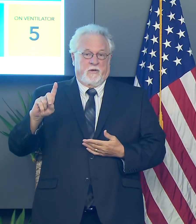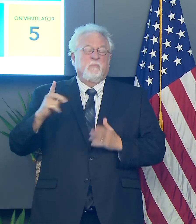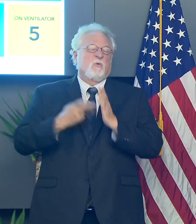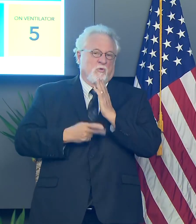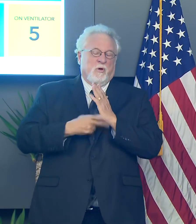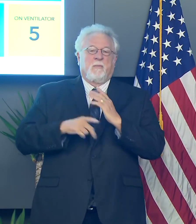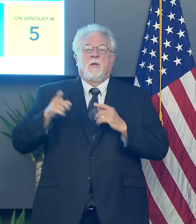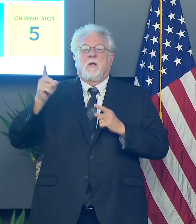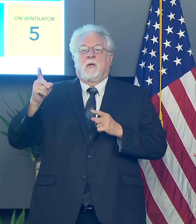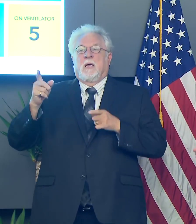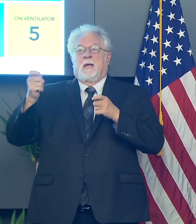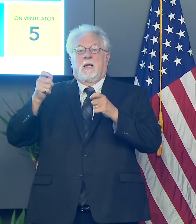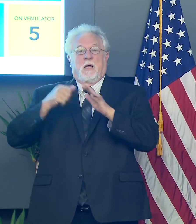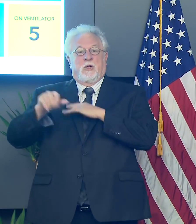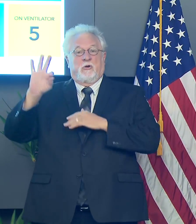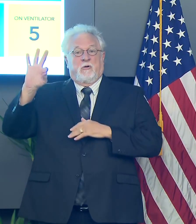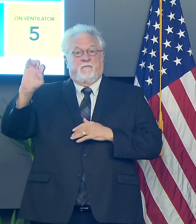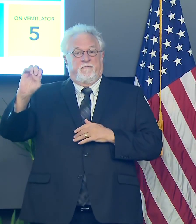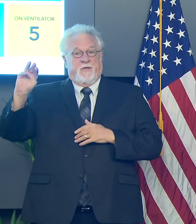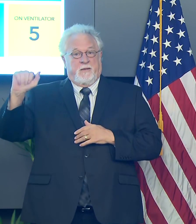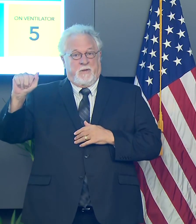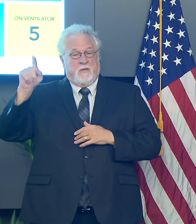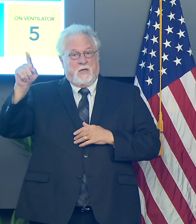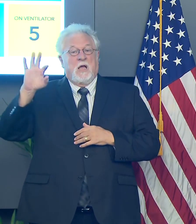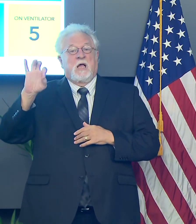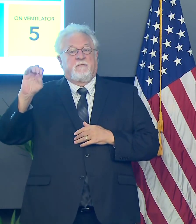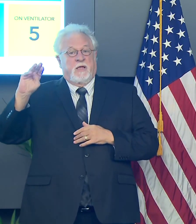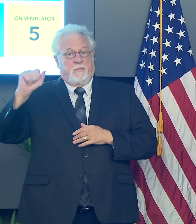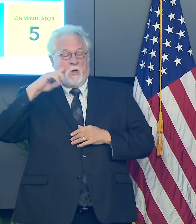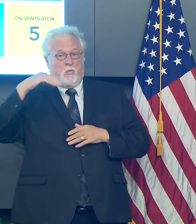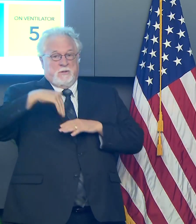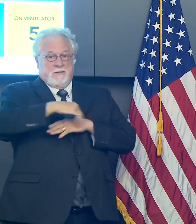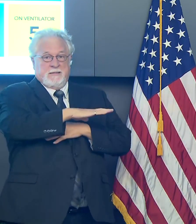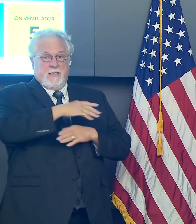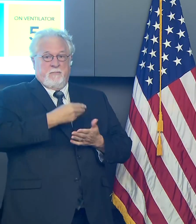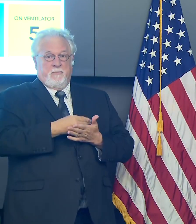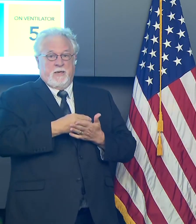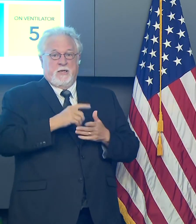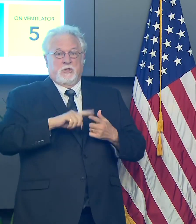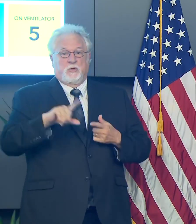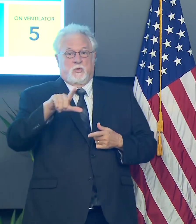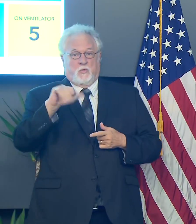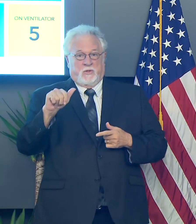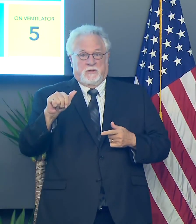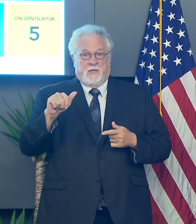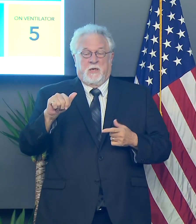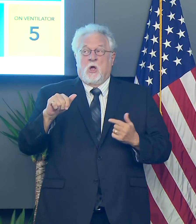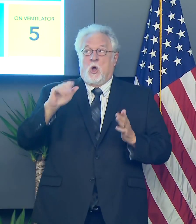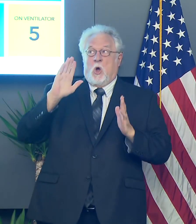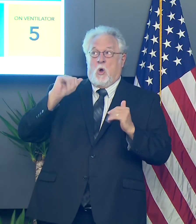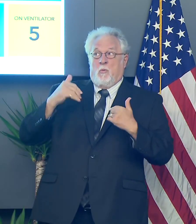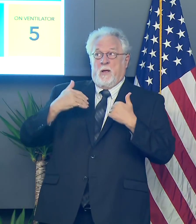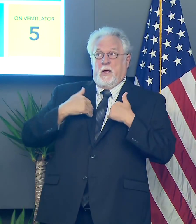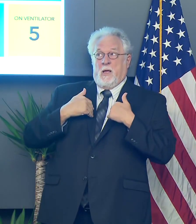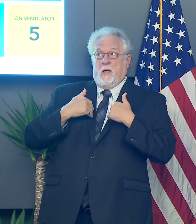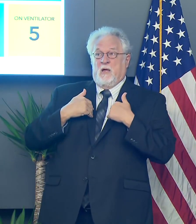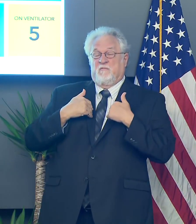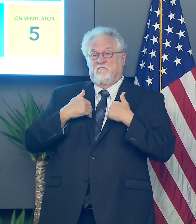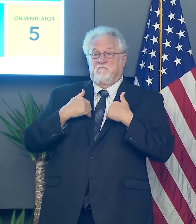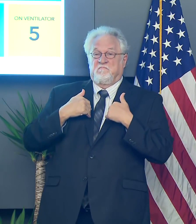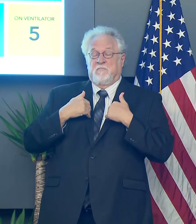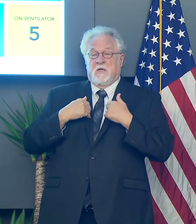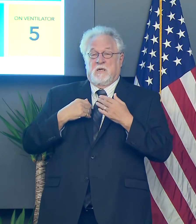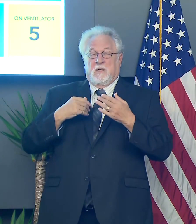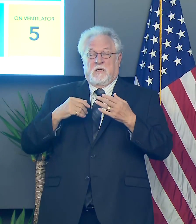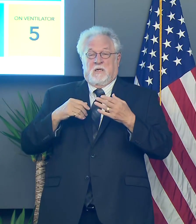program that's administered by FEMA. And so FEMA will be sending this money to the state of Louisiana. We hope to have it, uh, by